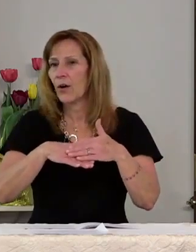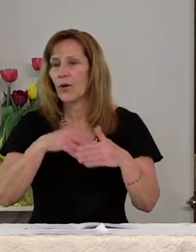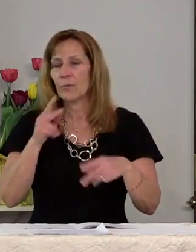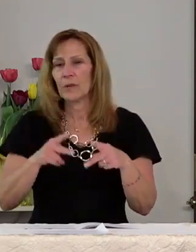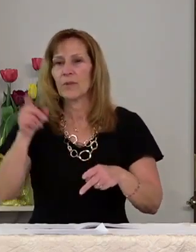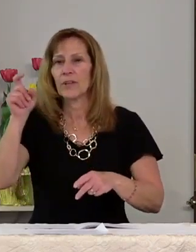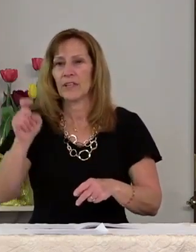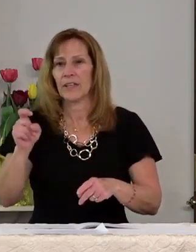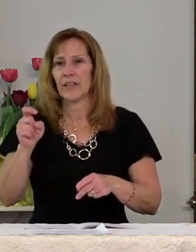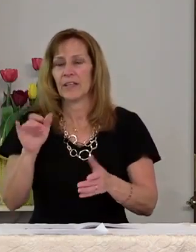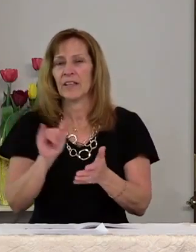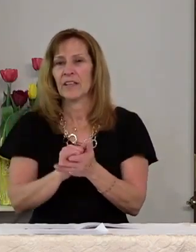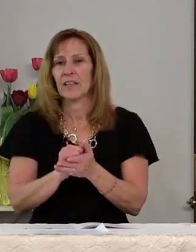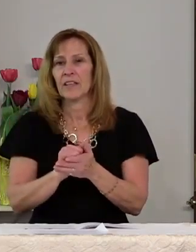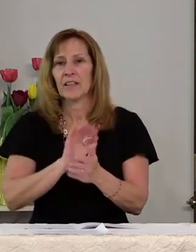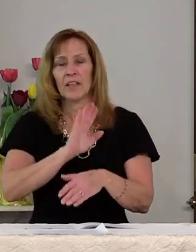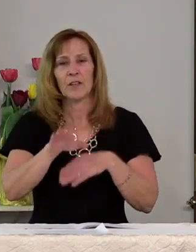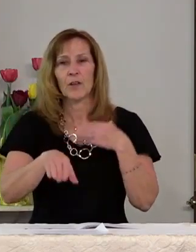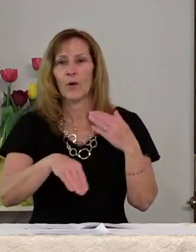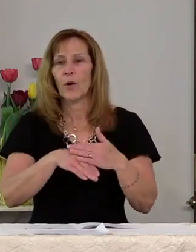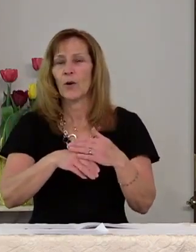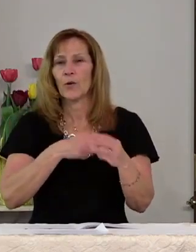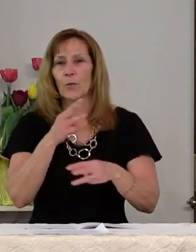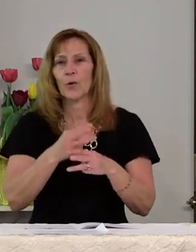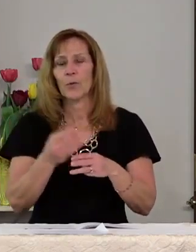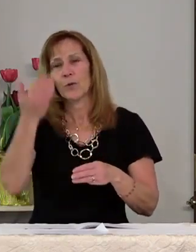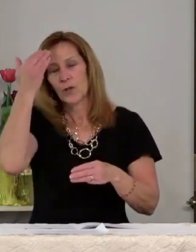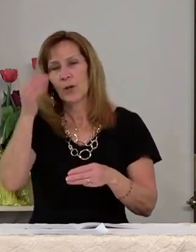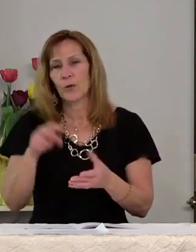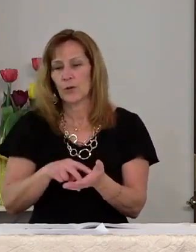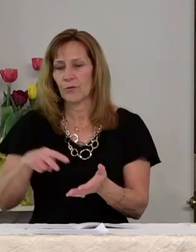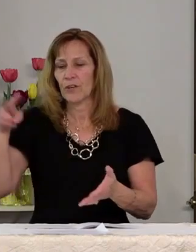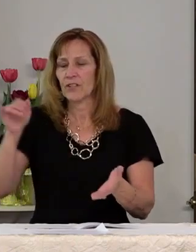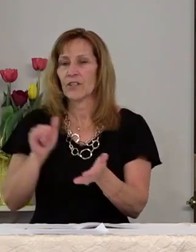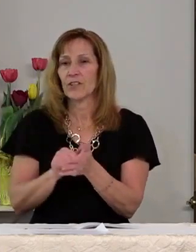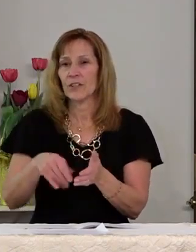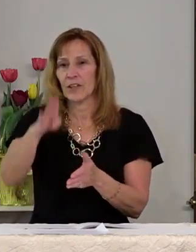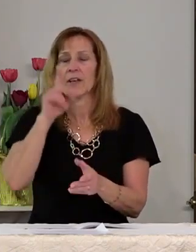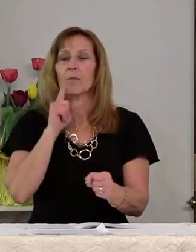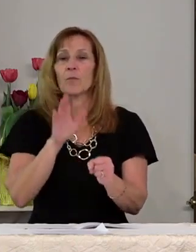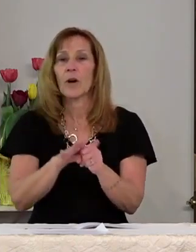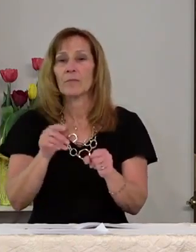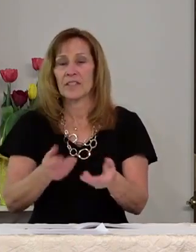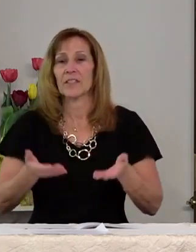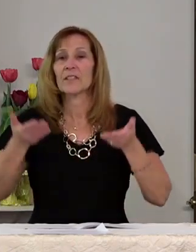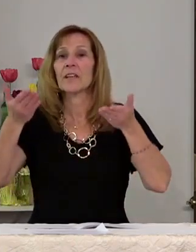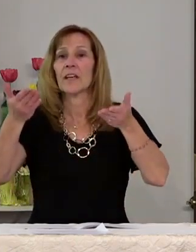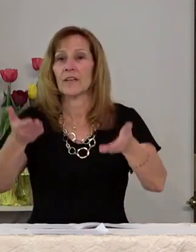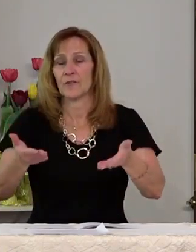need that the whole world may know the resurrection that god promises to give